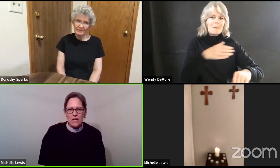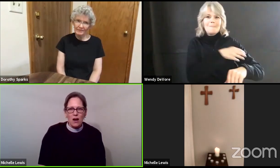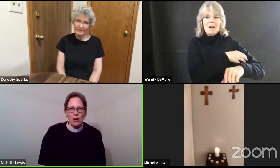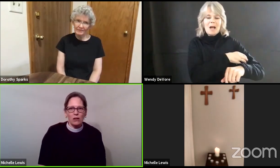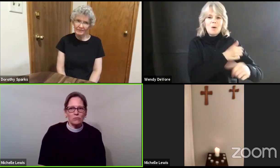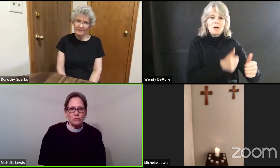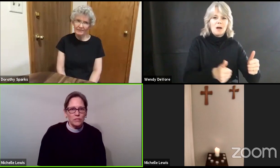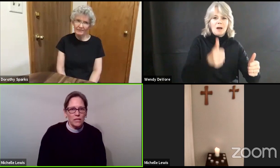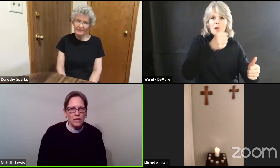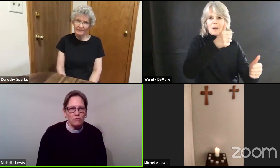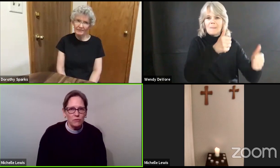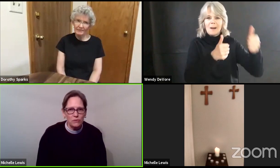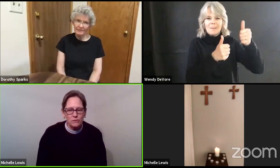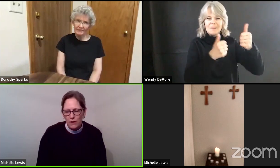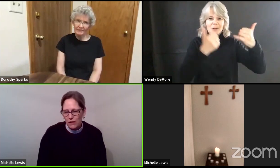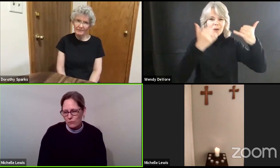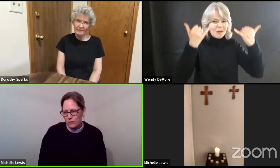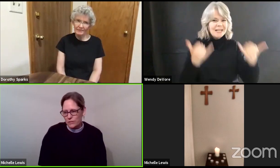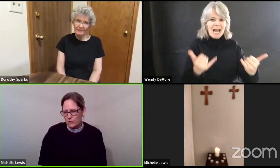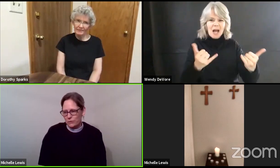are looking for those followers too.